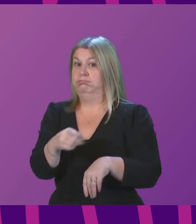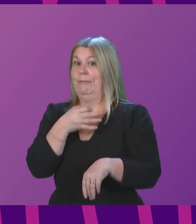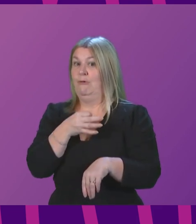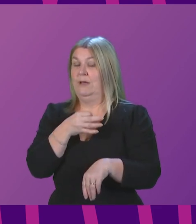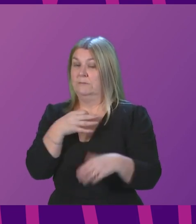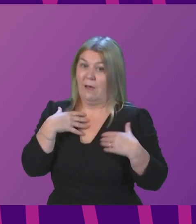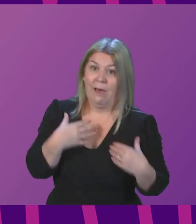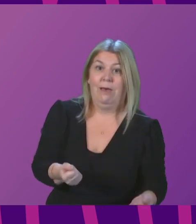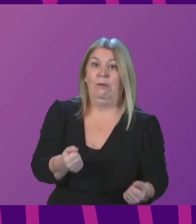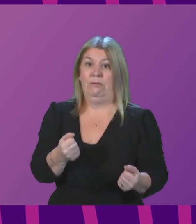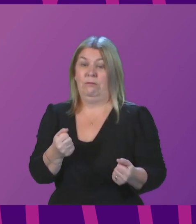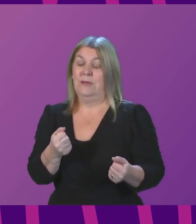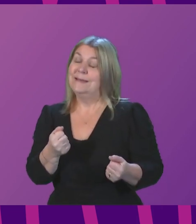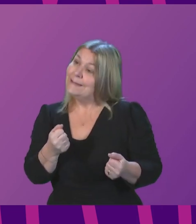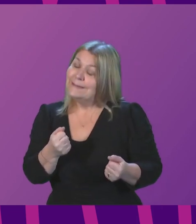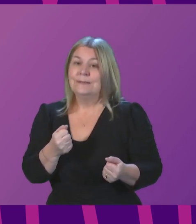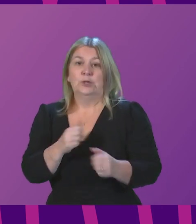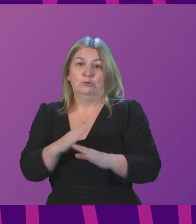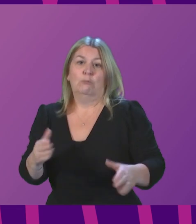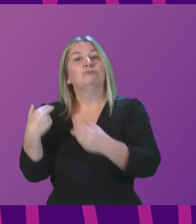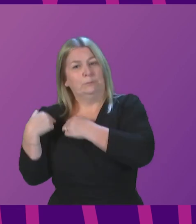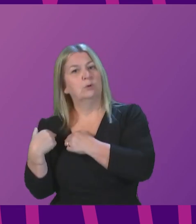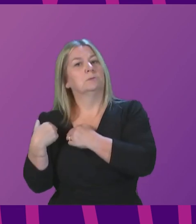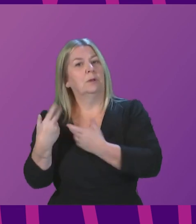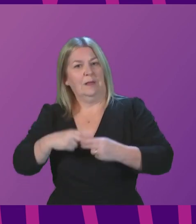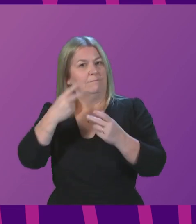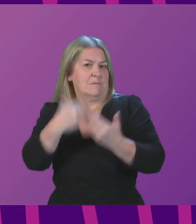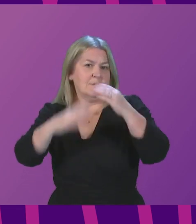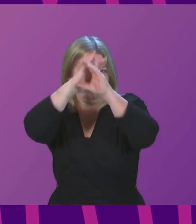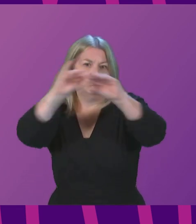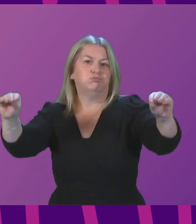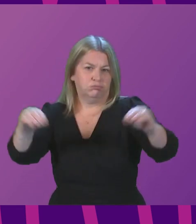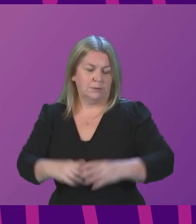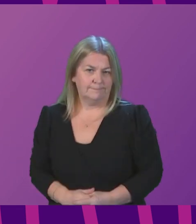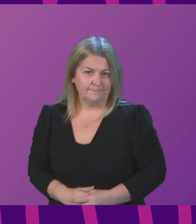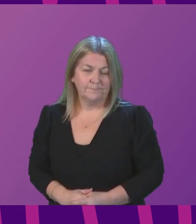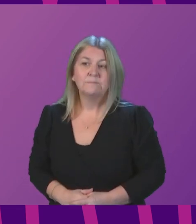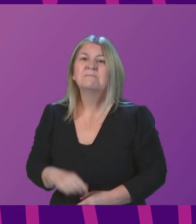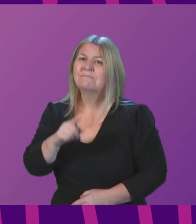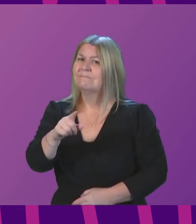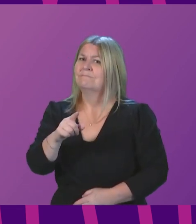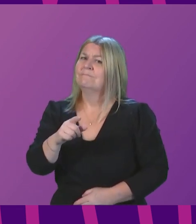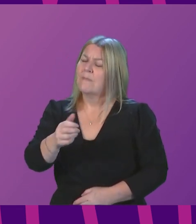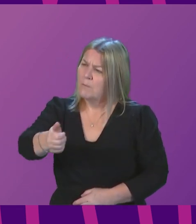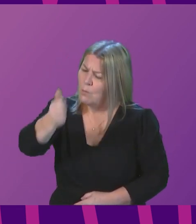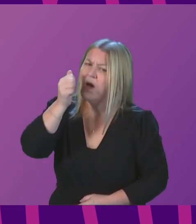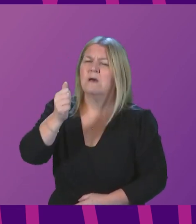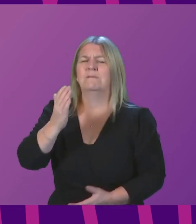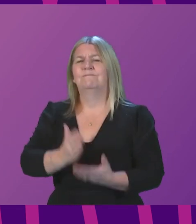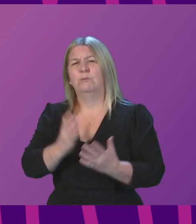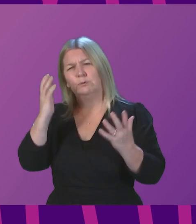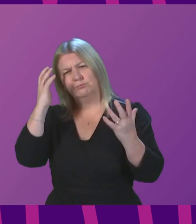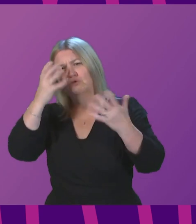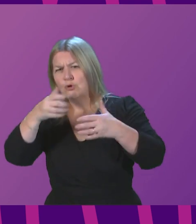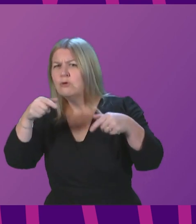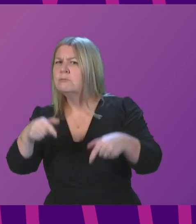duty if I fail to give this advice. I would not be acting in good conscience. However, I am acutely aware of and deeply concerned about